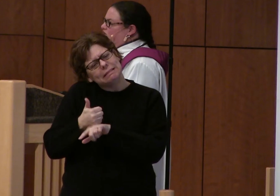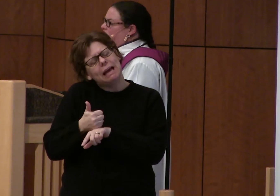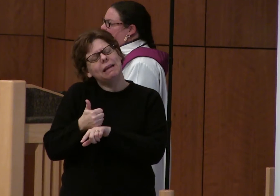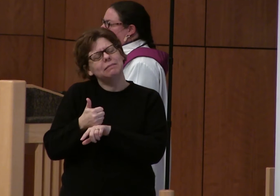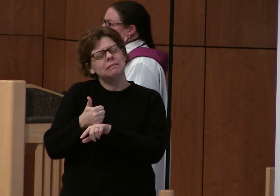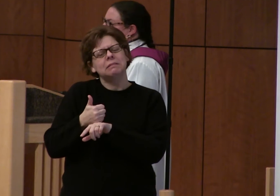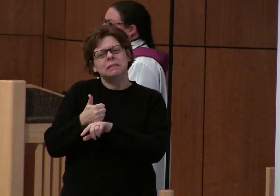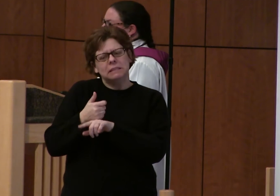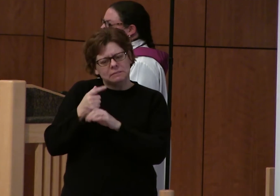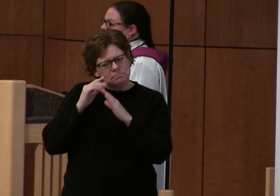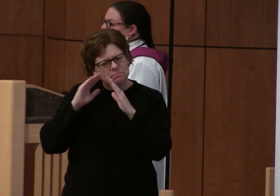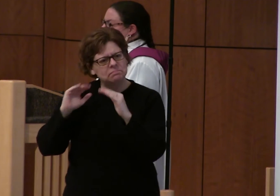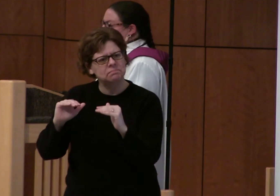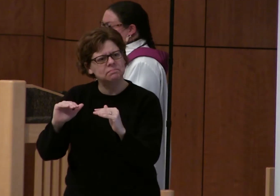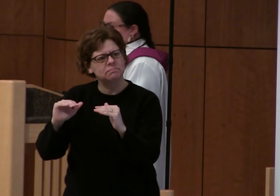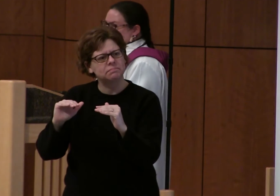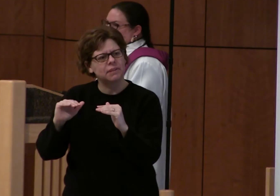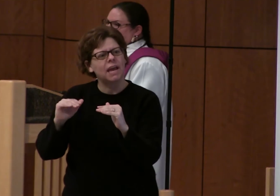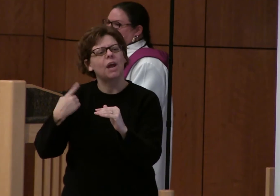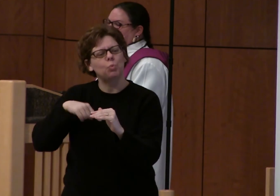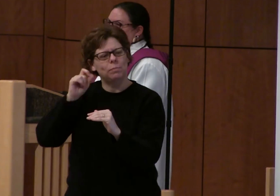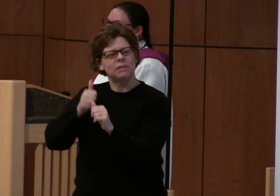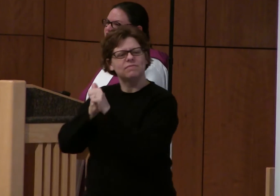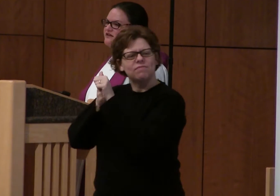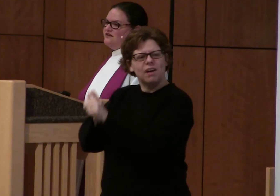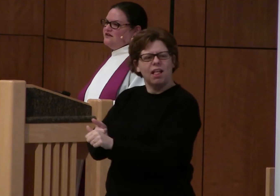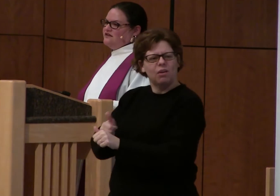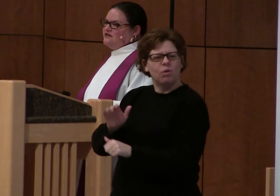And we are simply invited to follow.